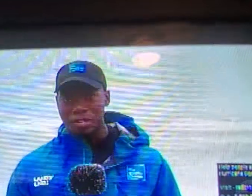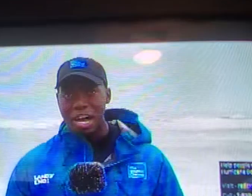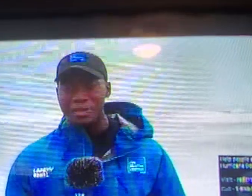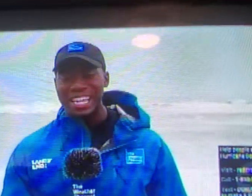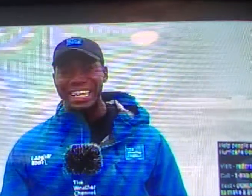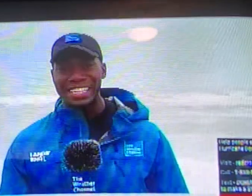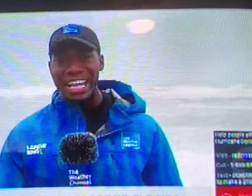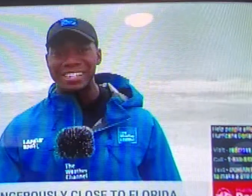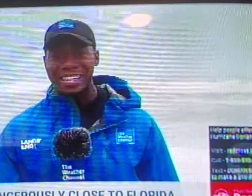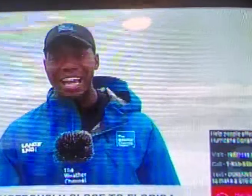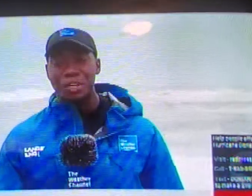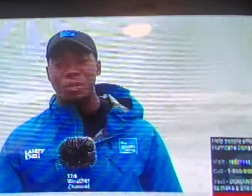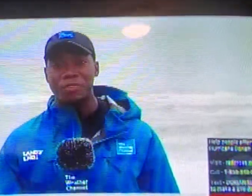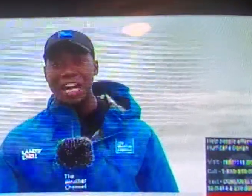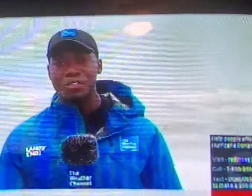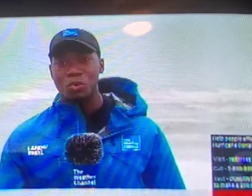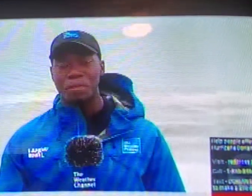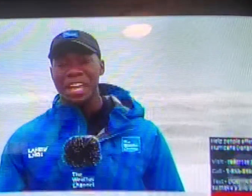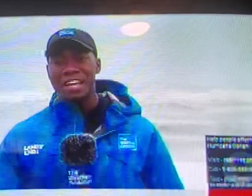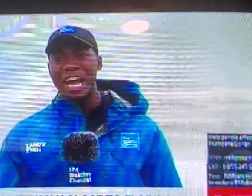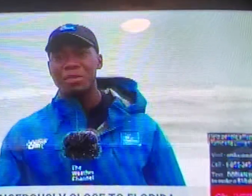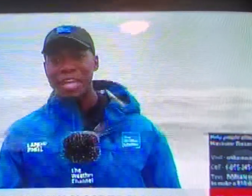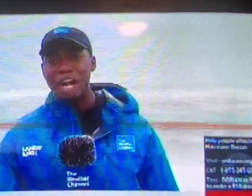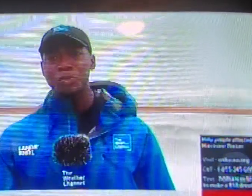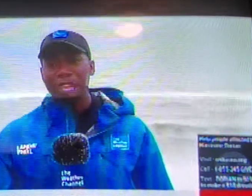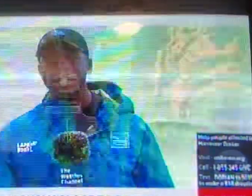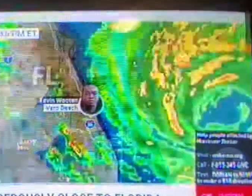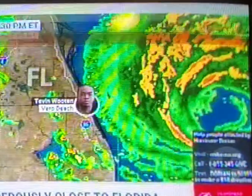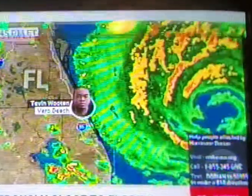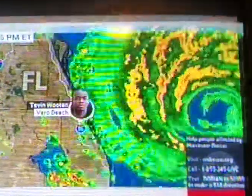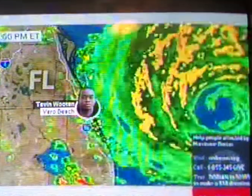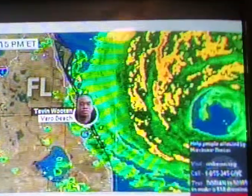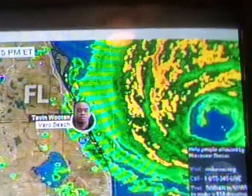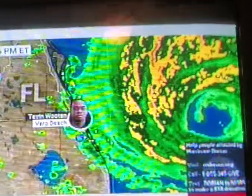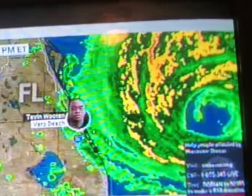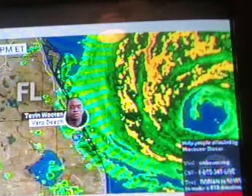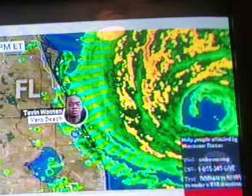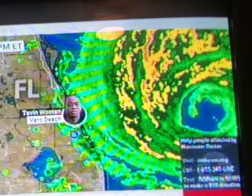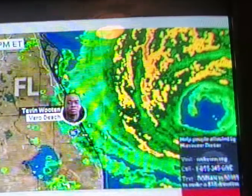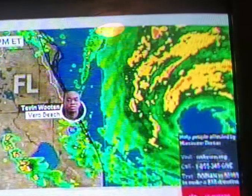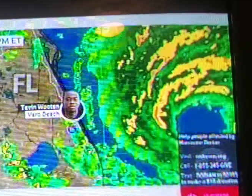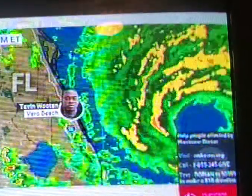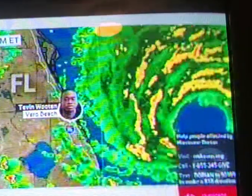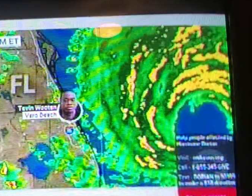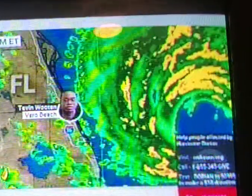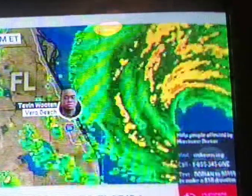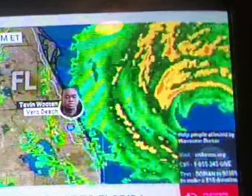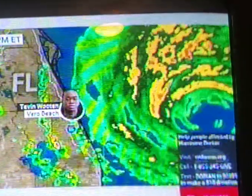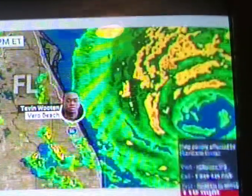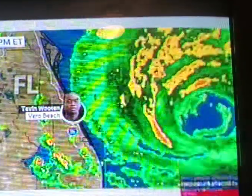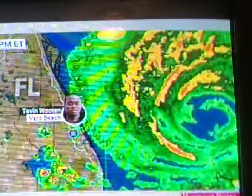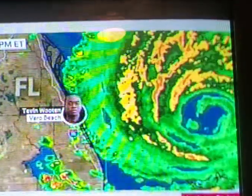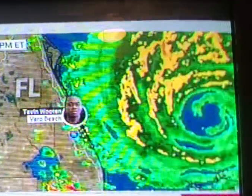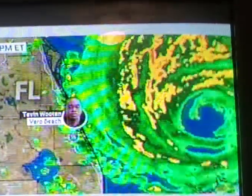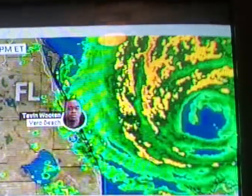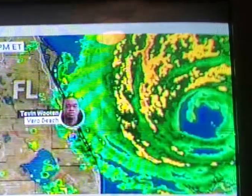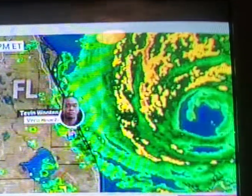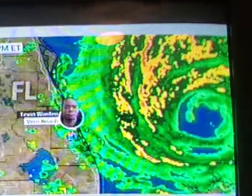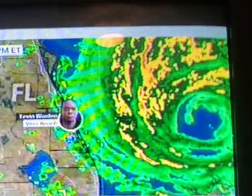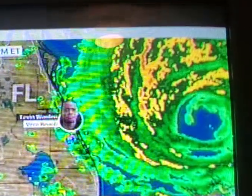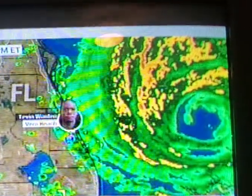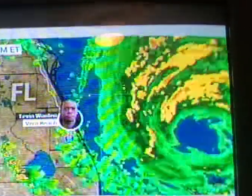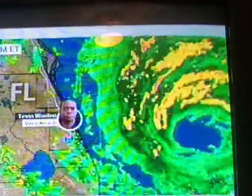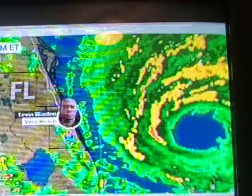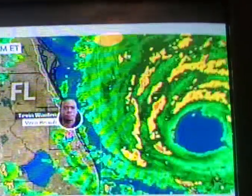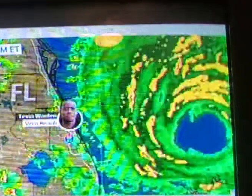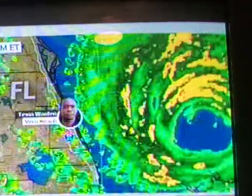God bless you. What another beautiful day. Yeah, I'm back from Michigan, now in Florida. Yeah, you know, I left on